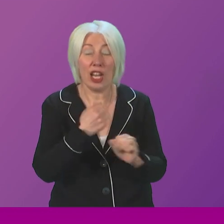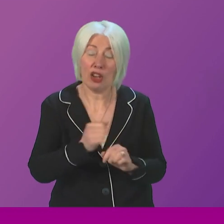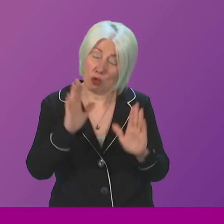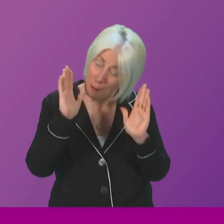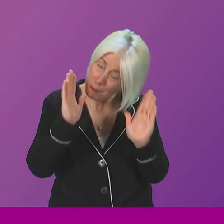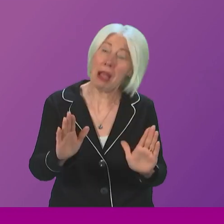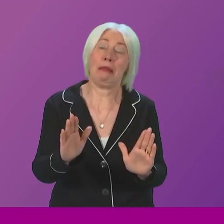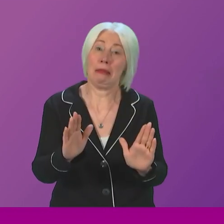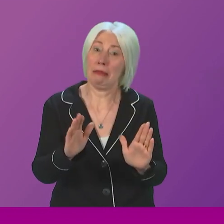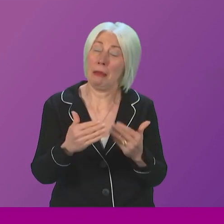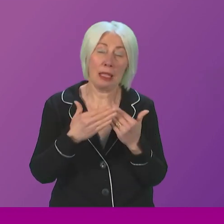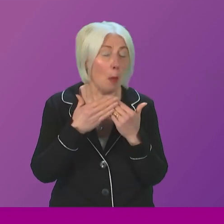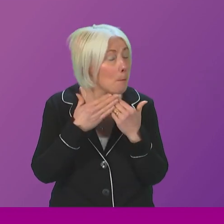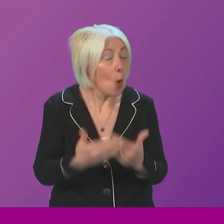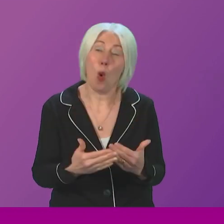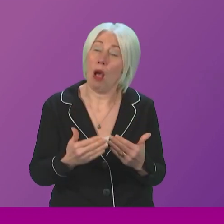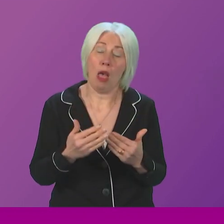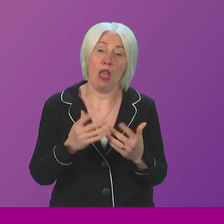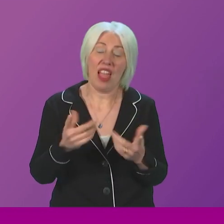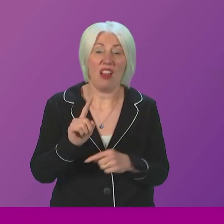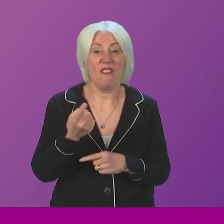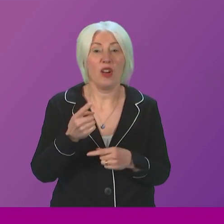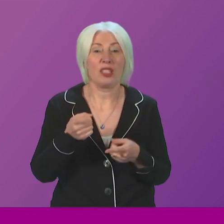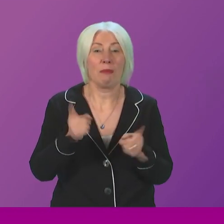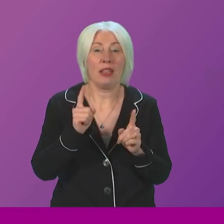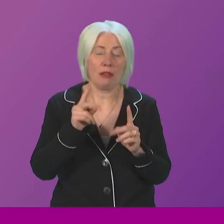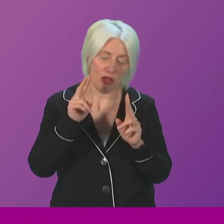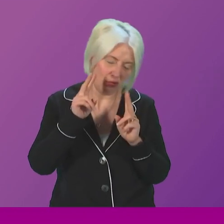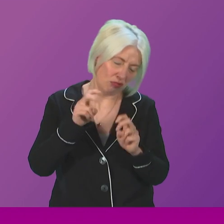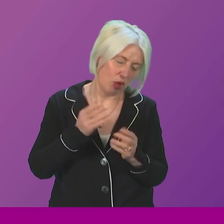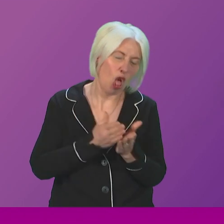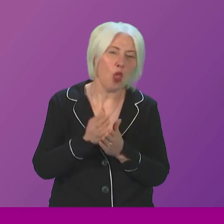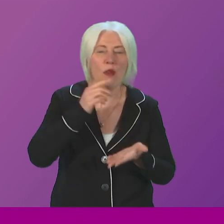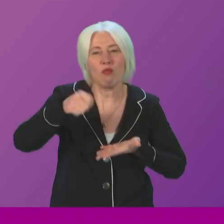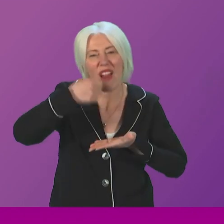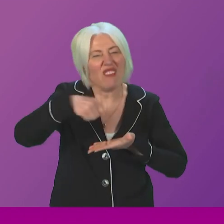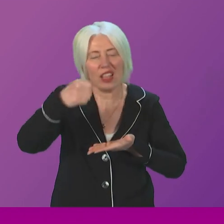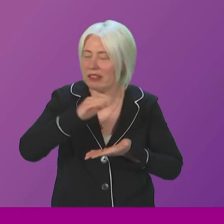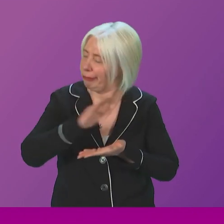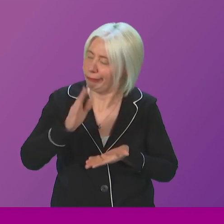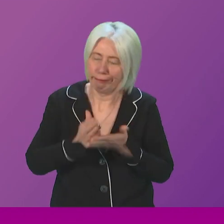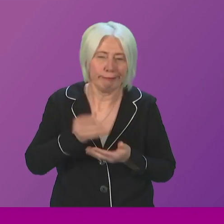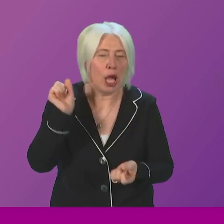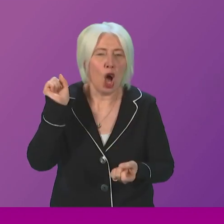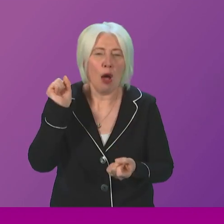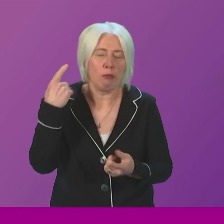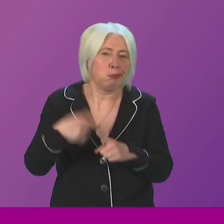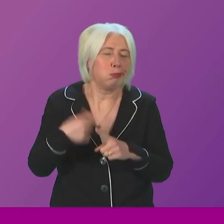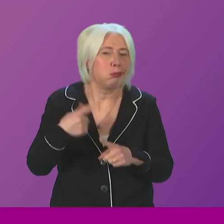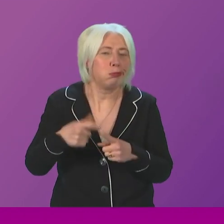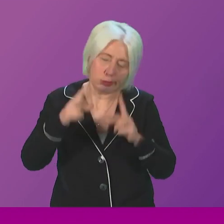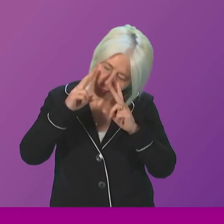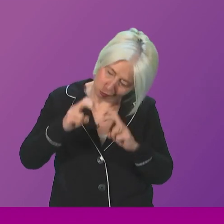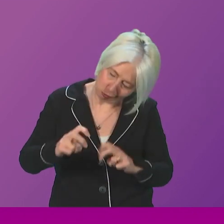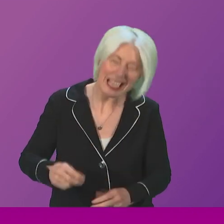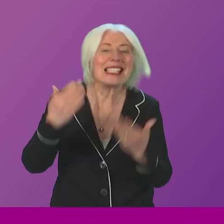very least, this needs more than the First Minister looking at this over breakfast. It needs an urgent investigation now. So will the First